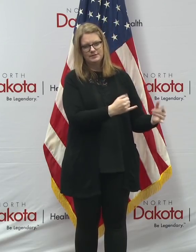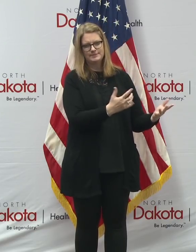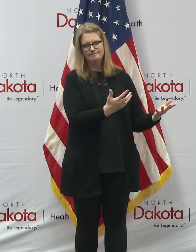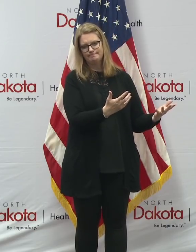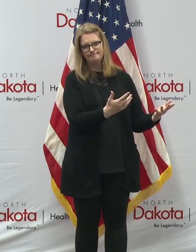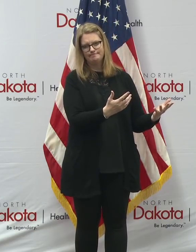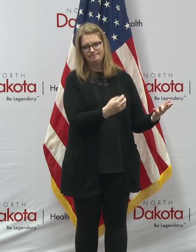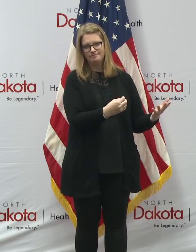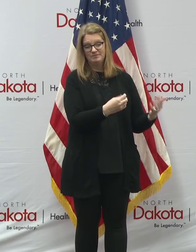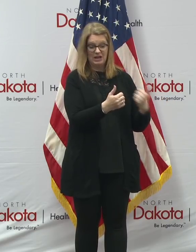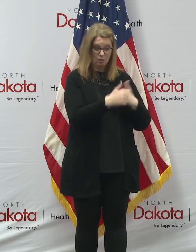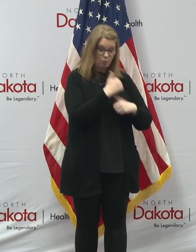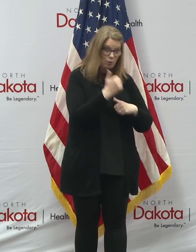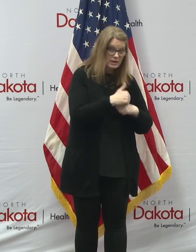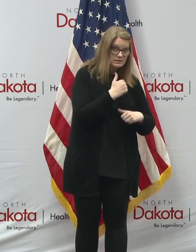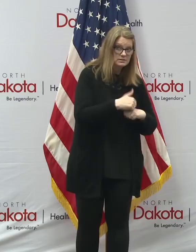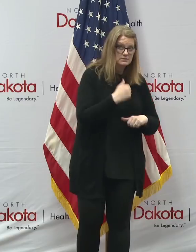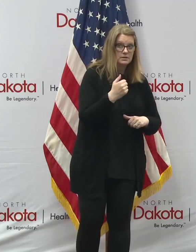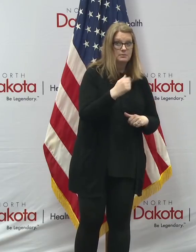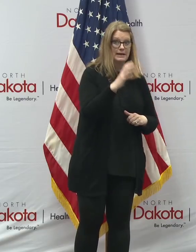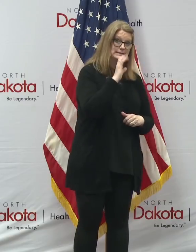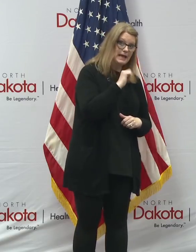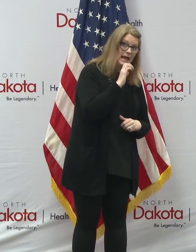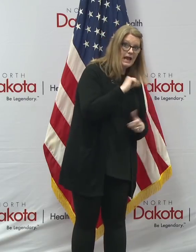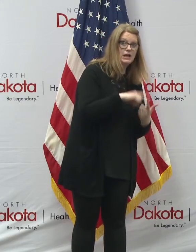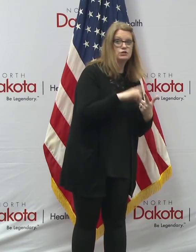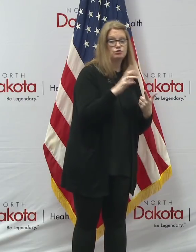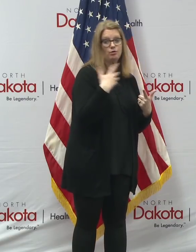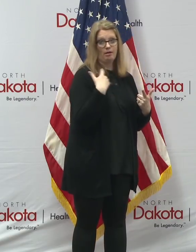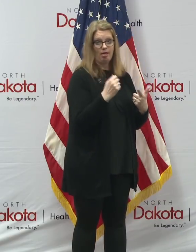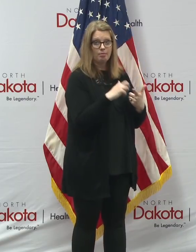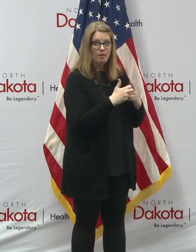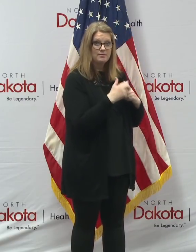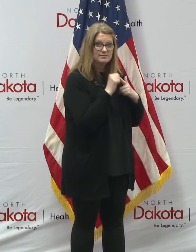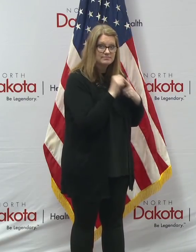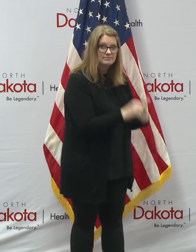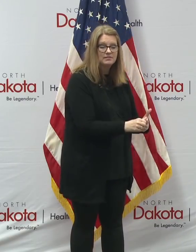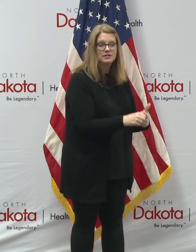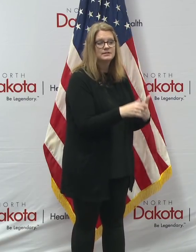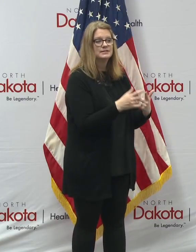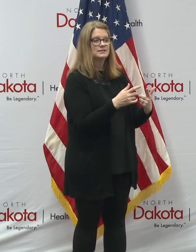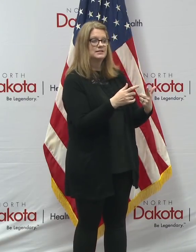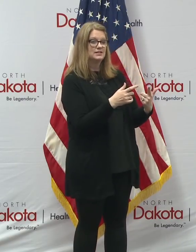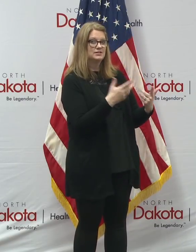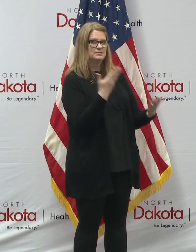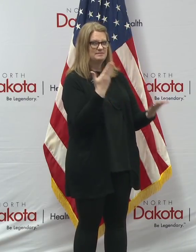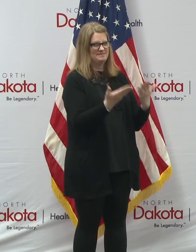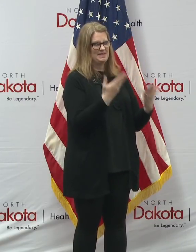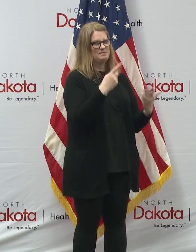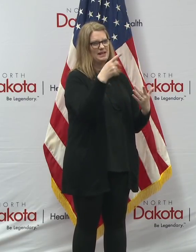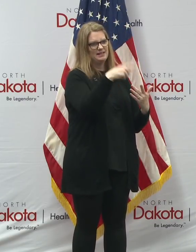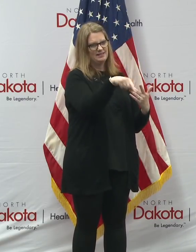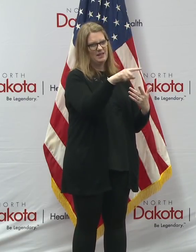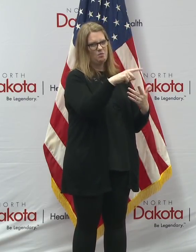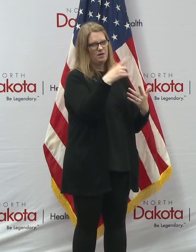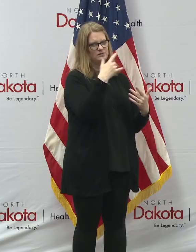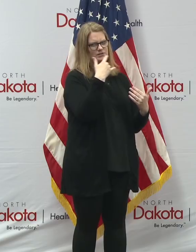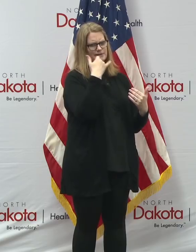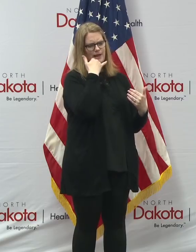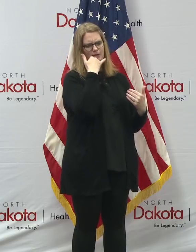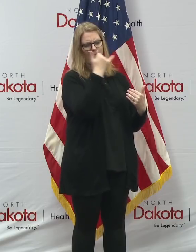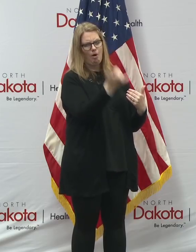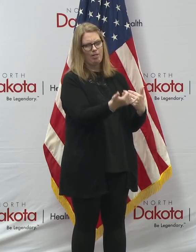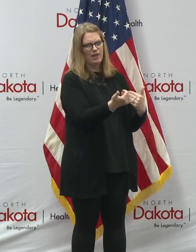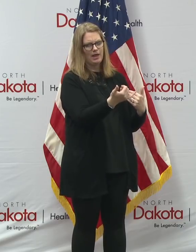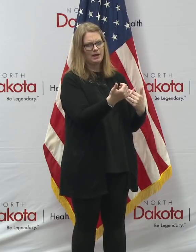risk be either because of age or underlying conditions, might want to dial in for that service versus